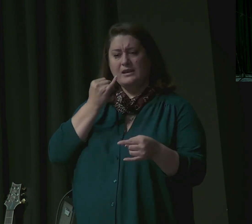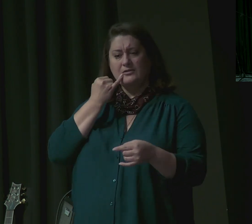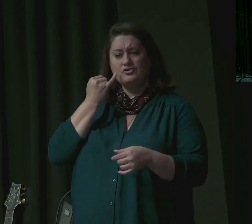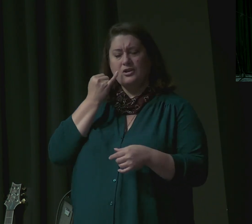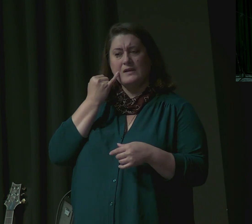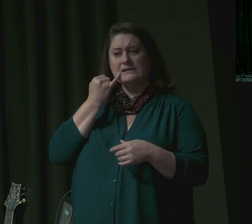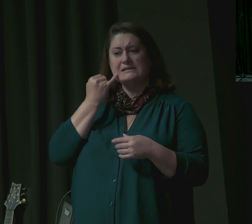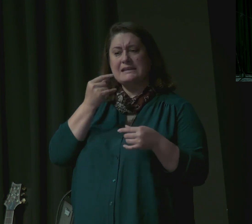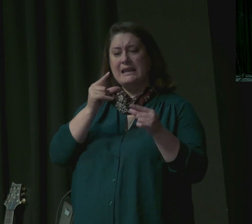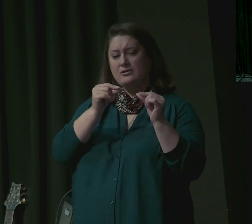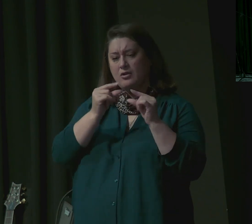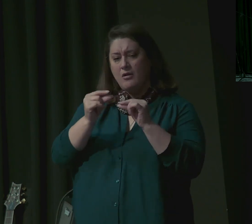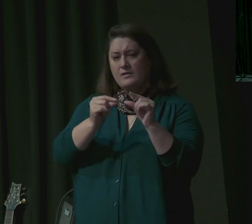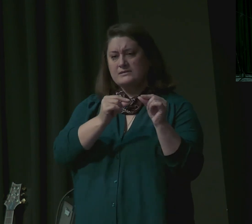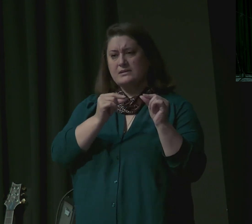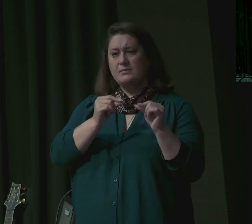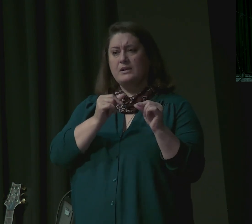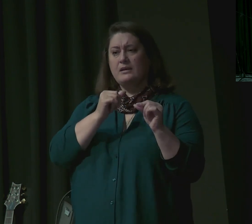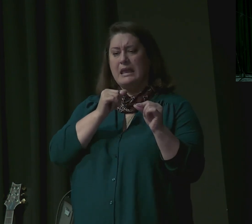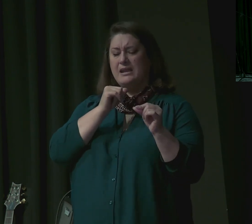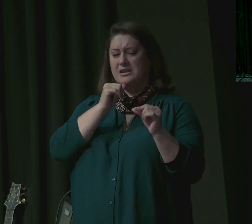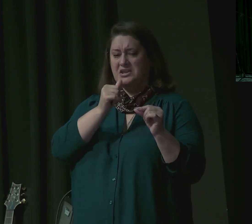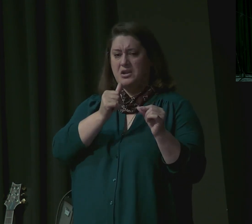conceit and disorder this from 2 Corinthians